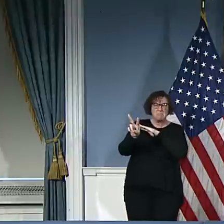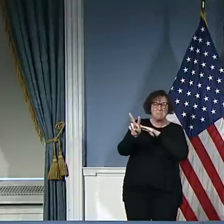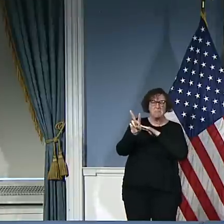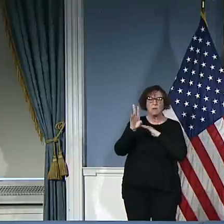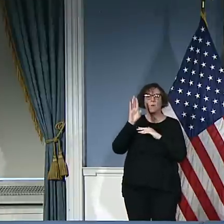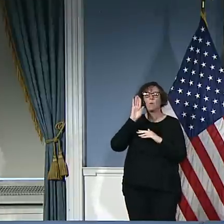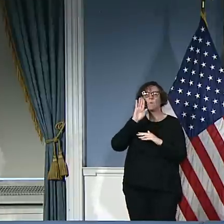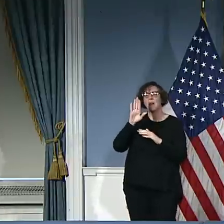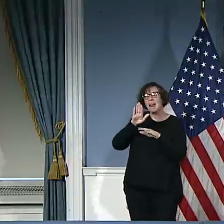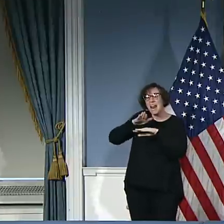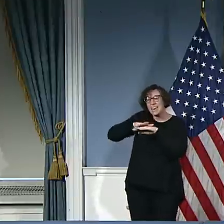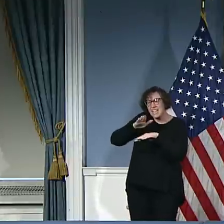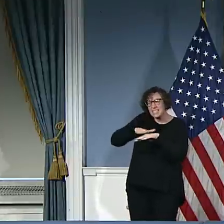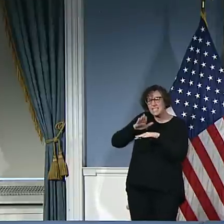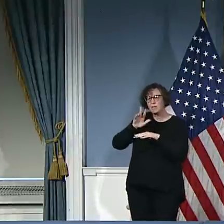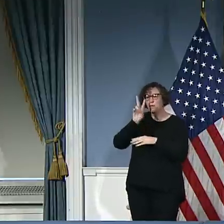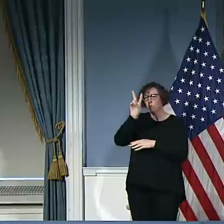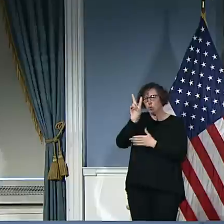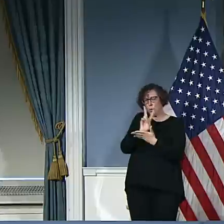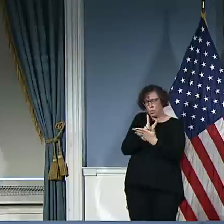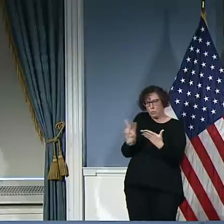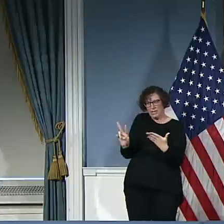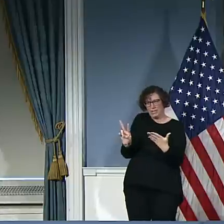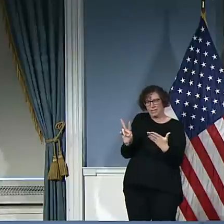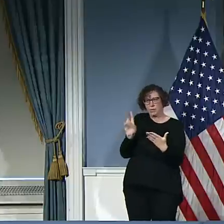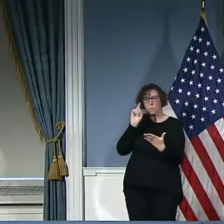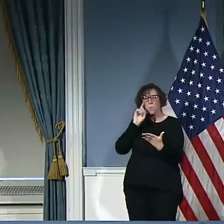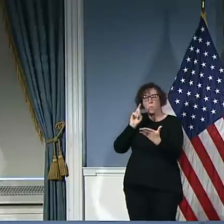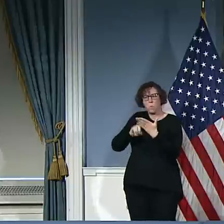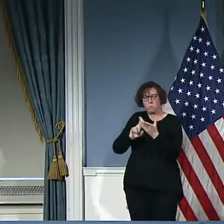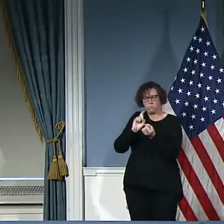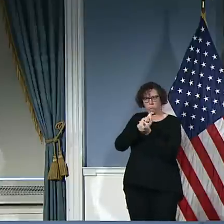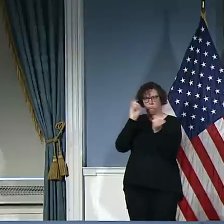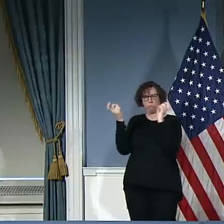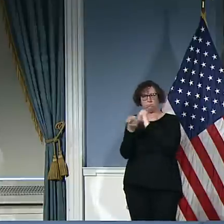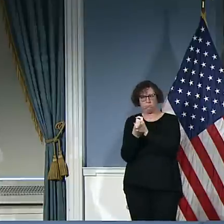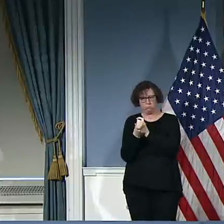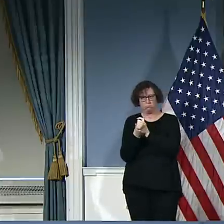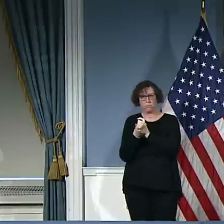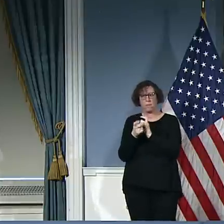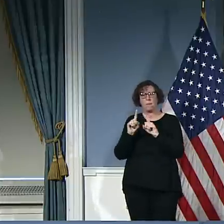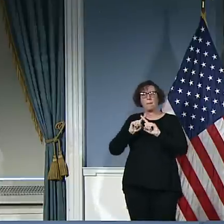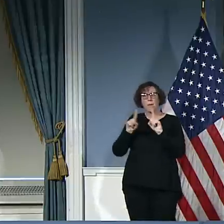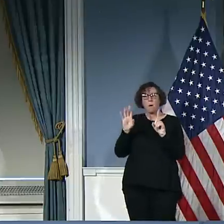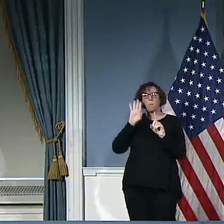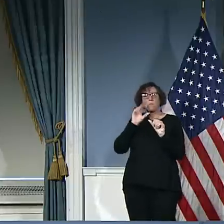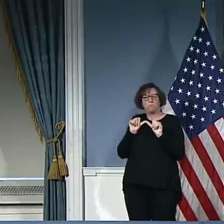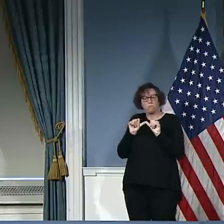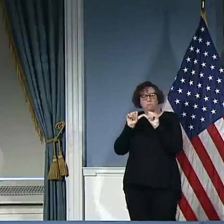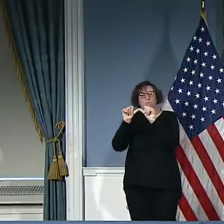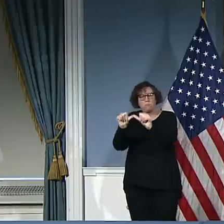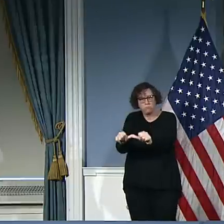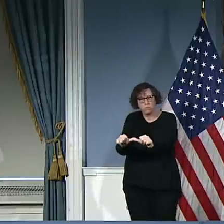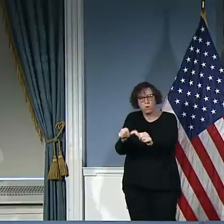into sometime late April, early May. So we are nowhere near